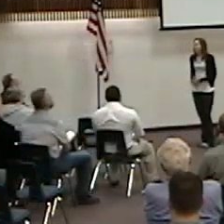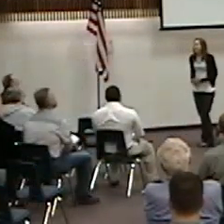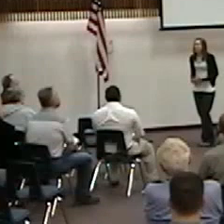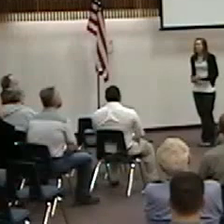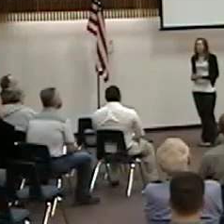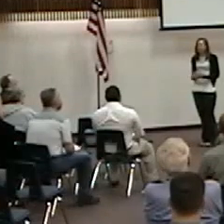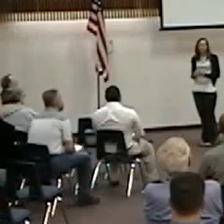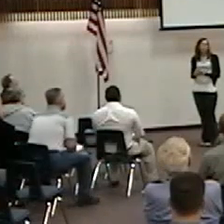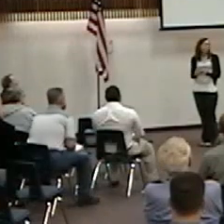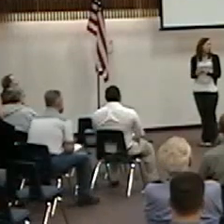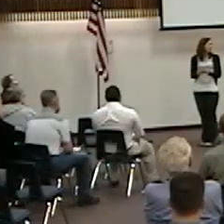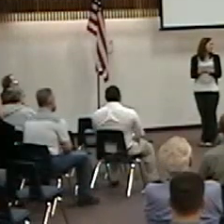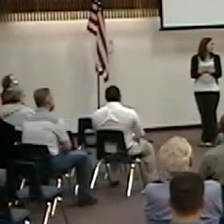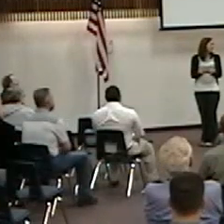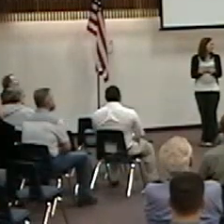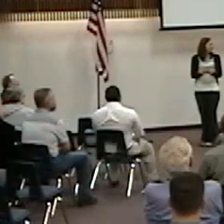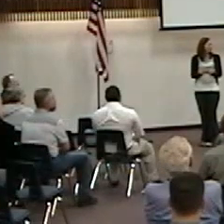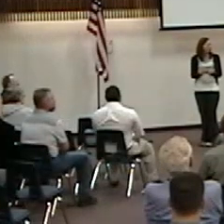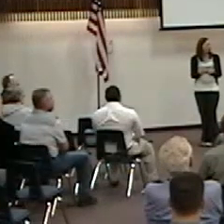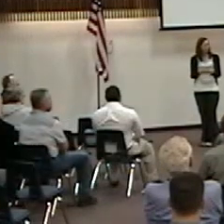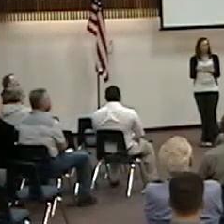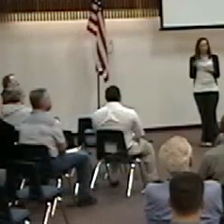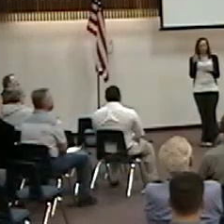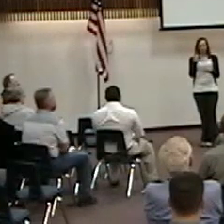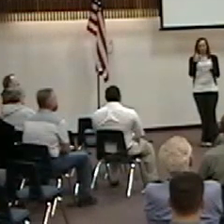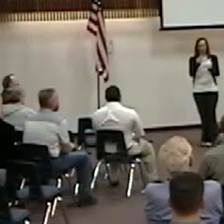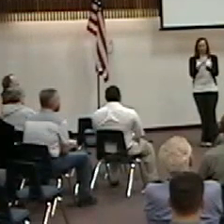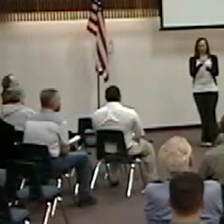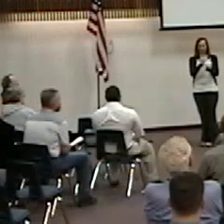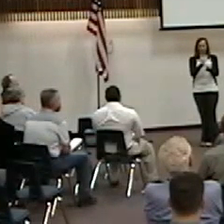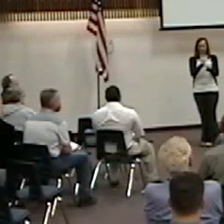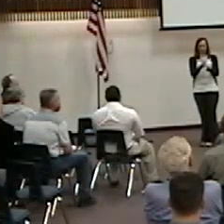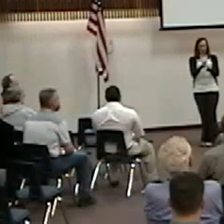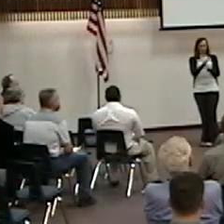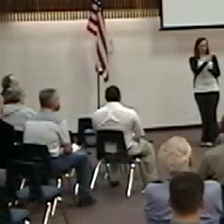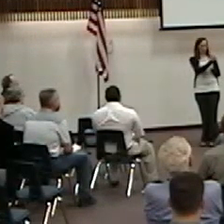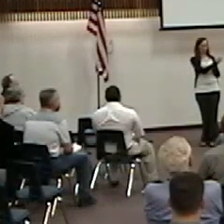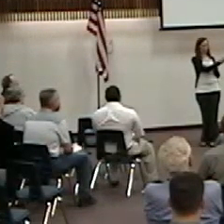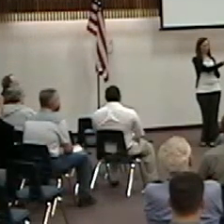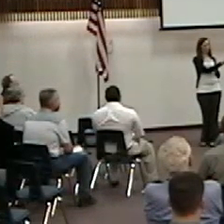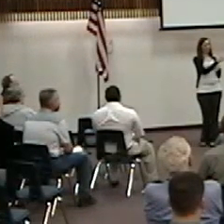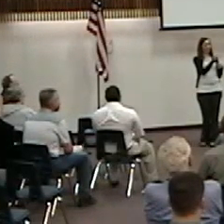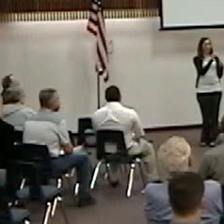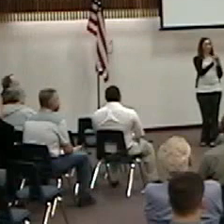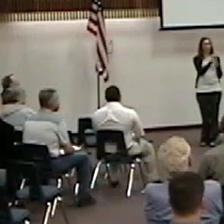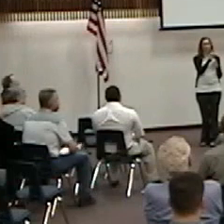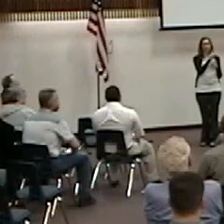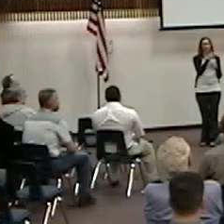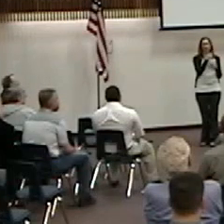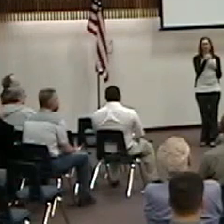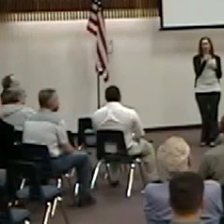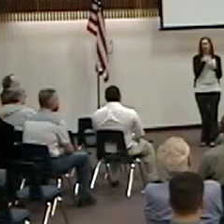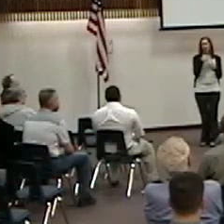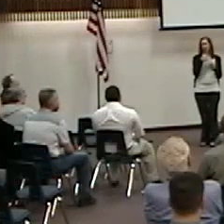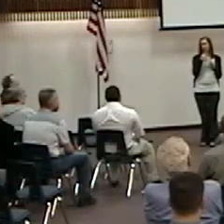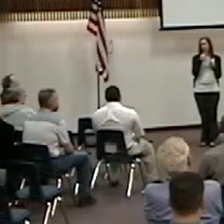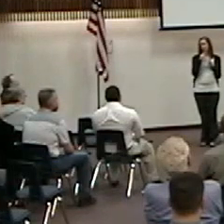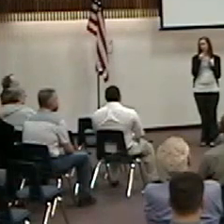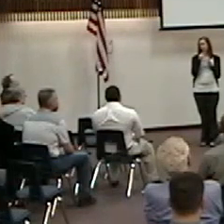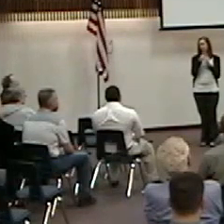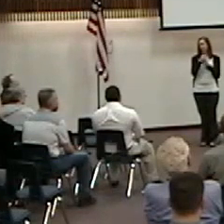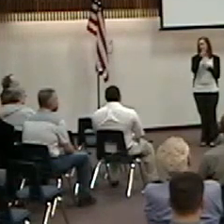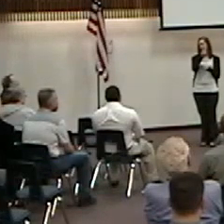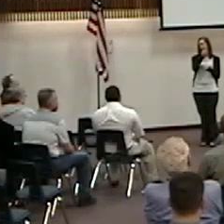About where Truett is setting is where I met Ray and Sonia. One morning in a chapel, kind of like this.